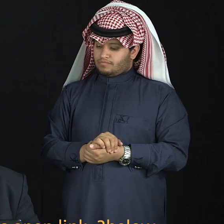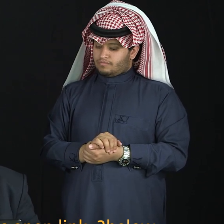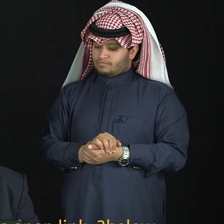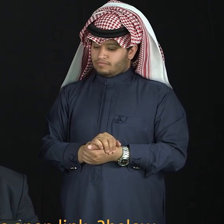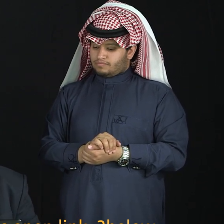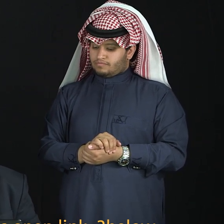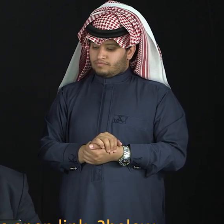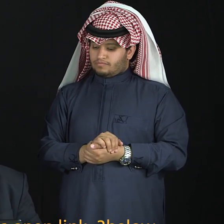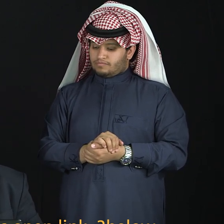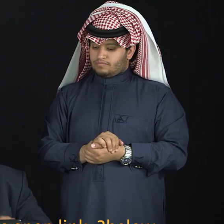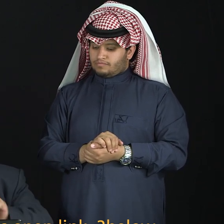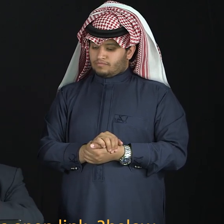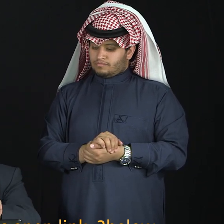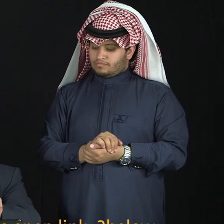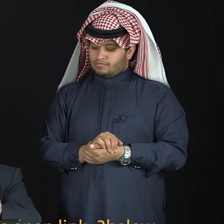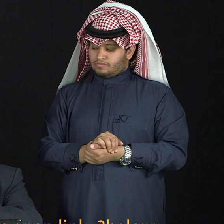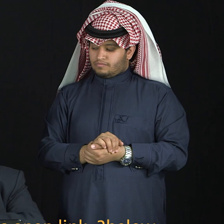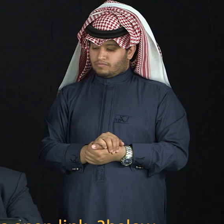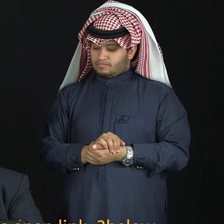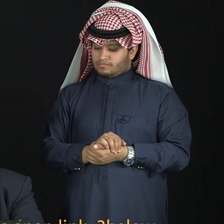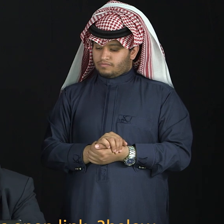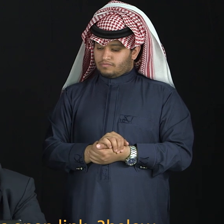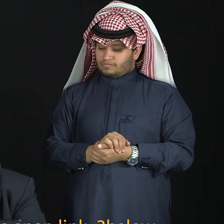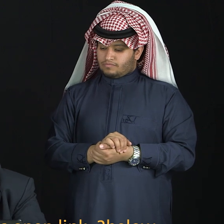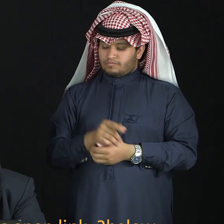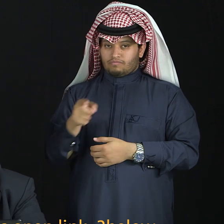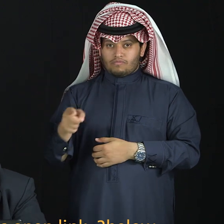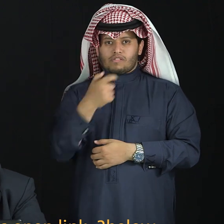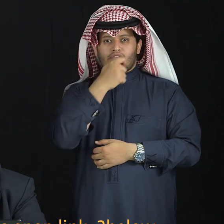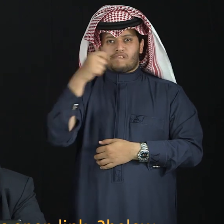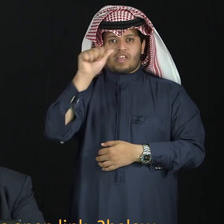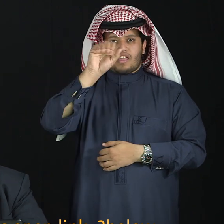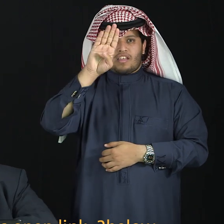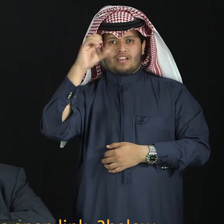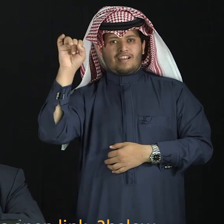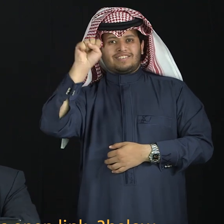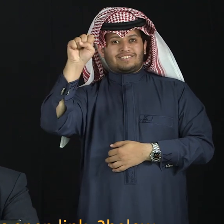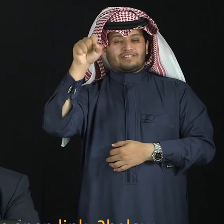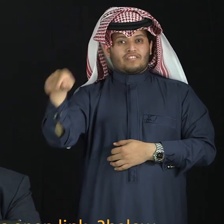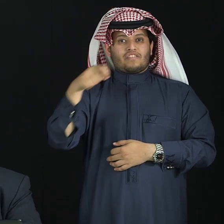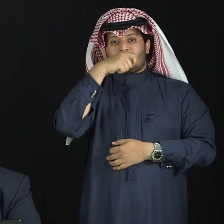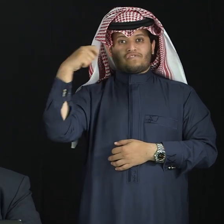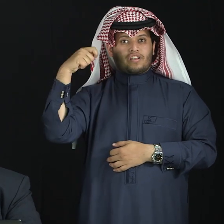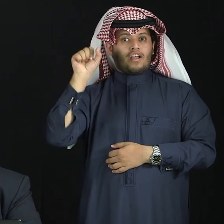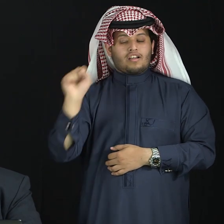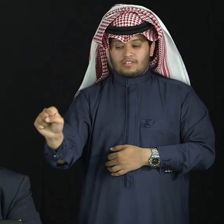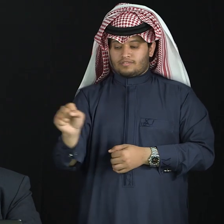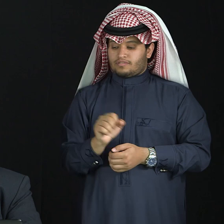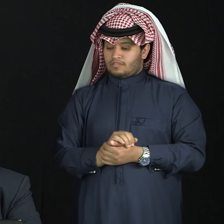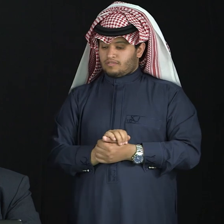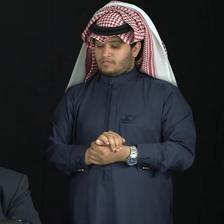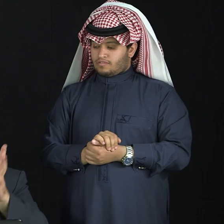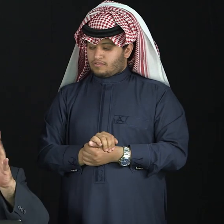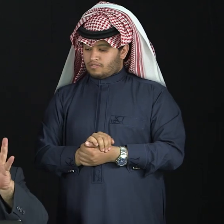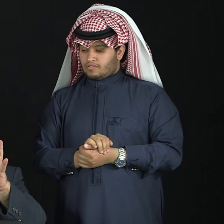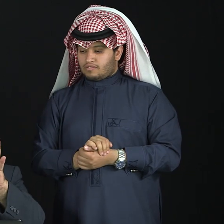G, H, Y. The link is over there. can just, in fact, start and have a